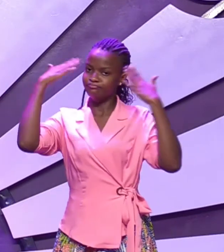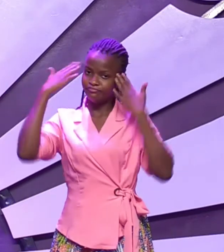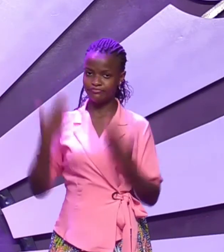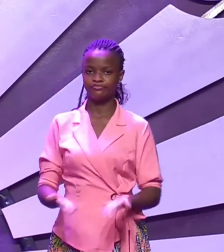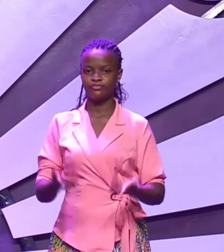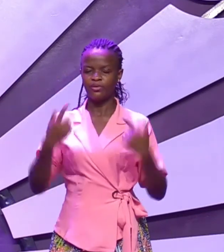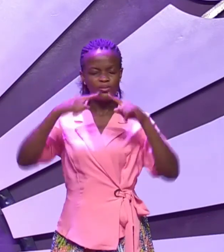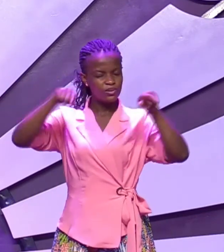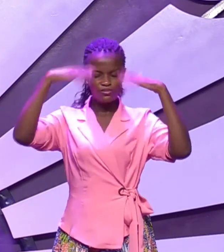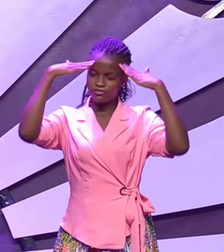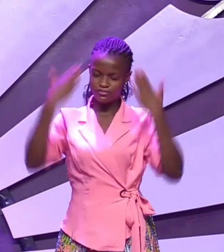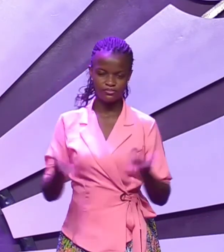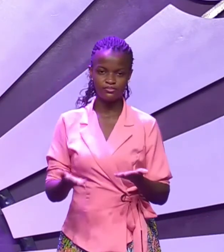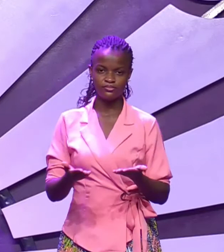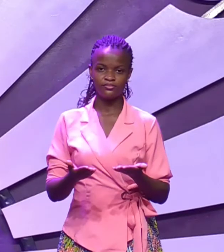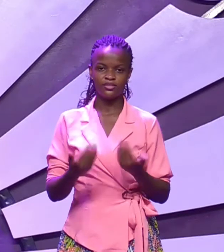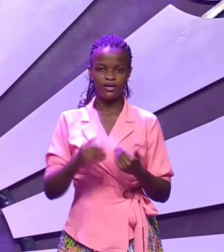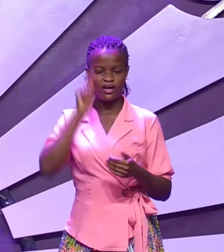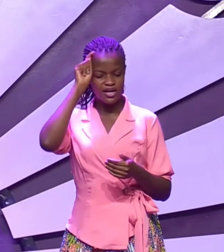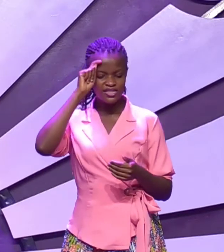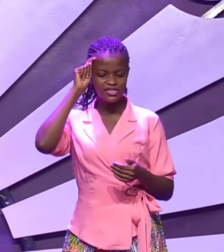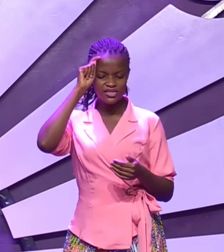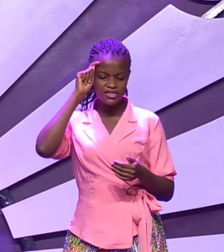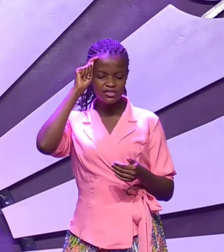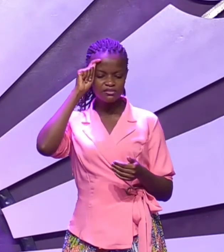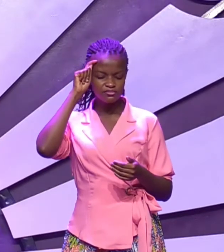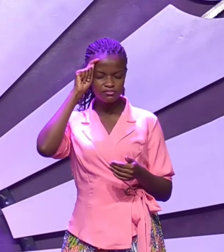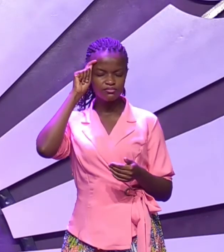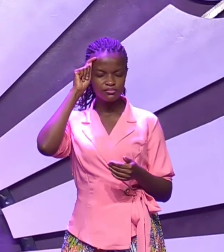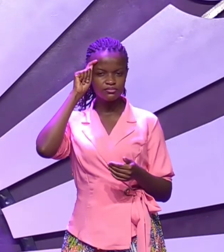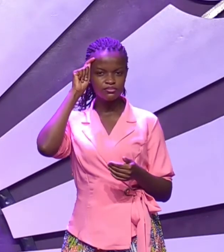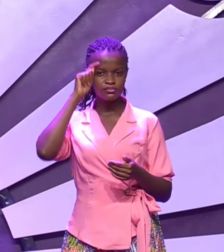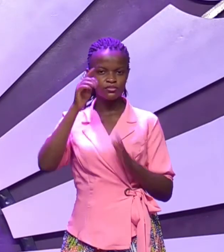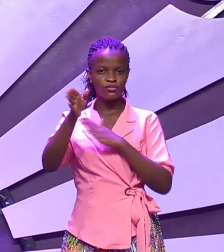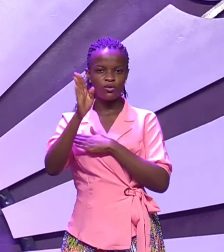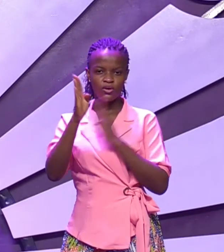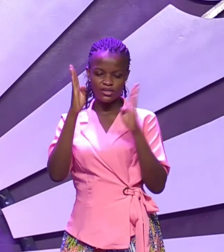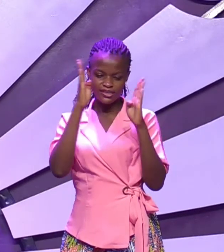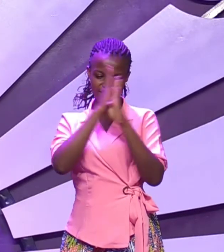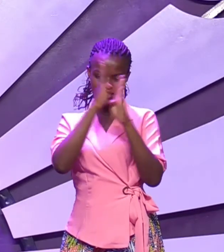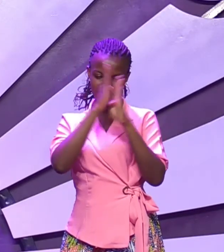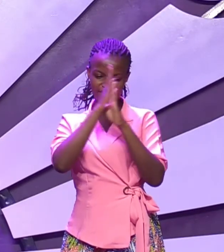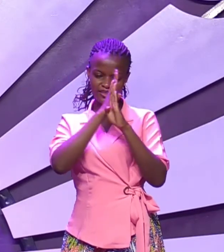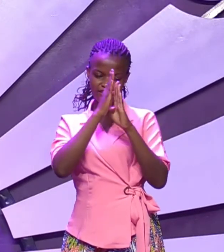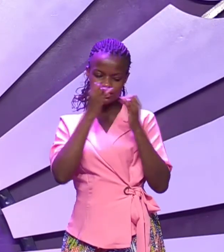we don't know I think God hid that detail from us